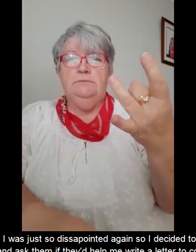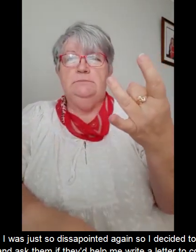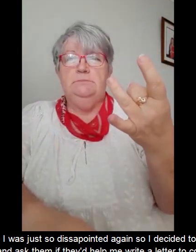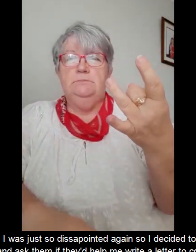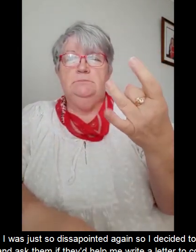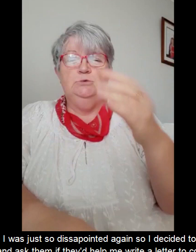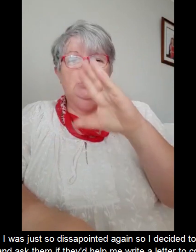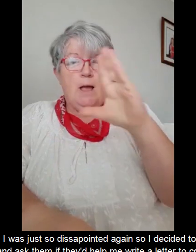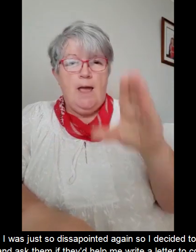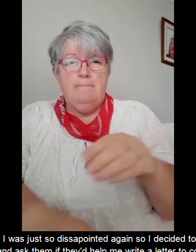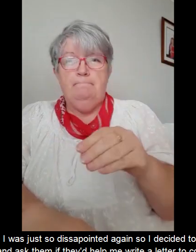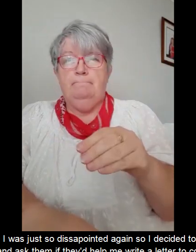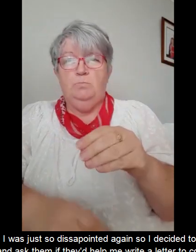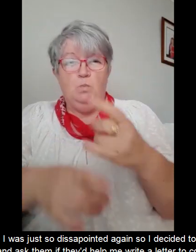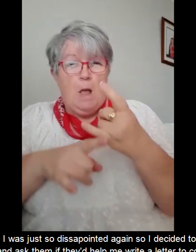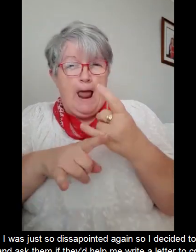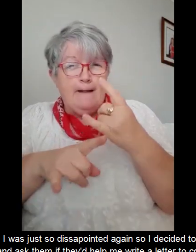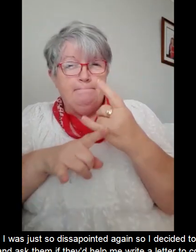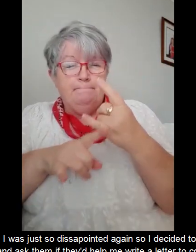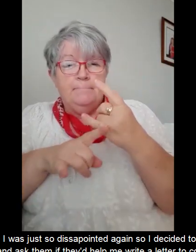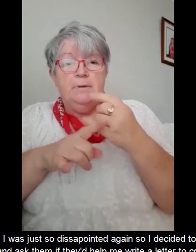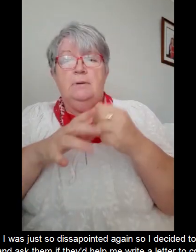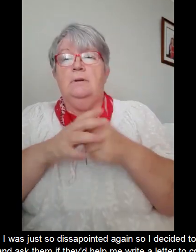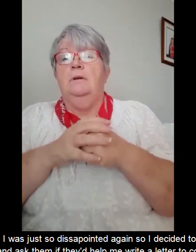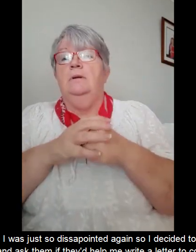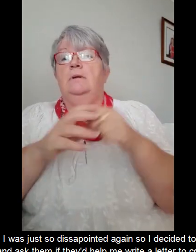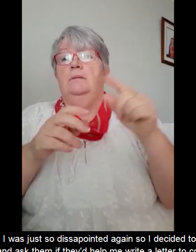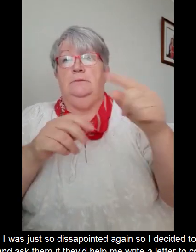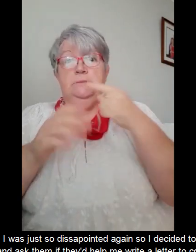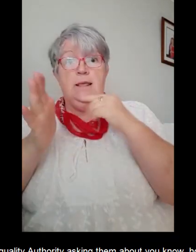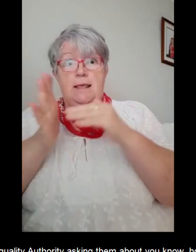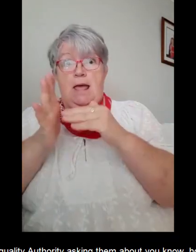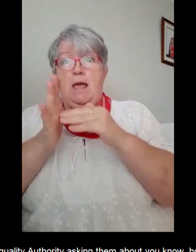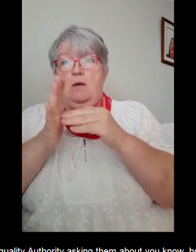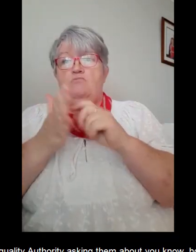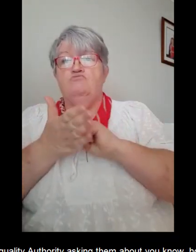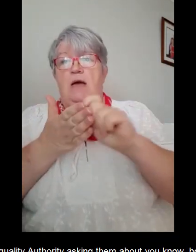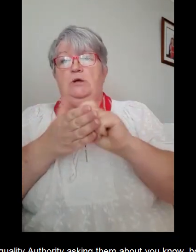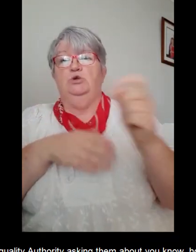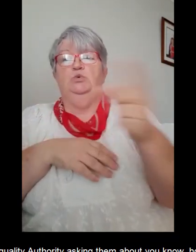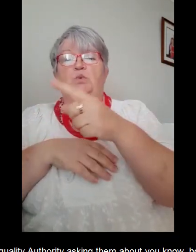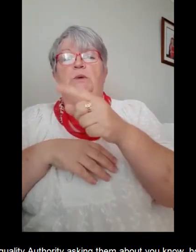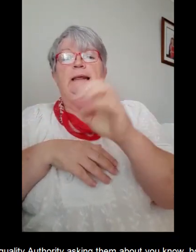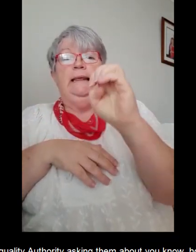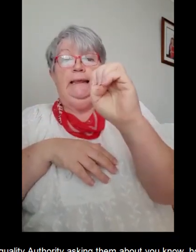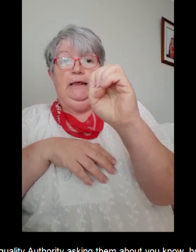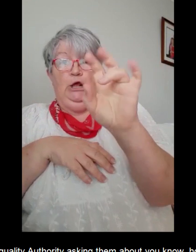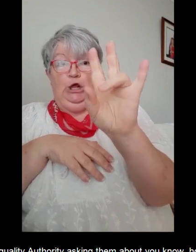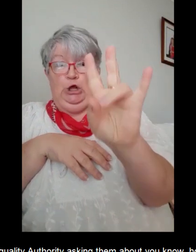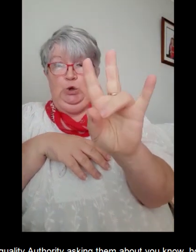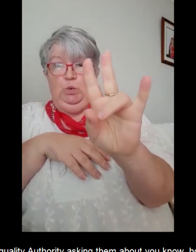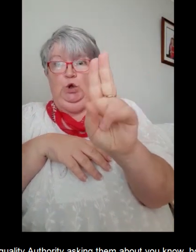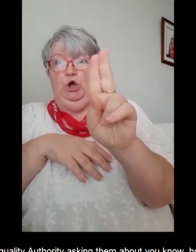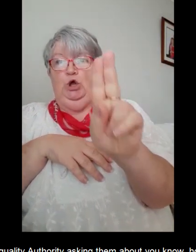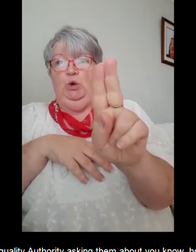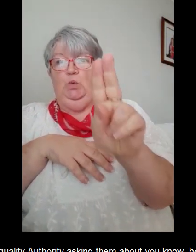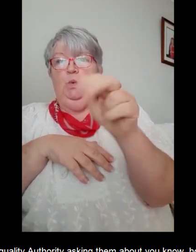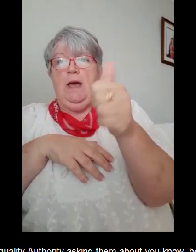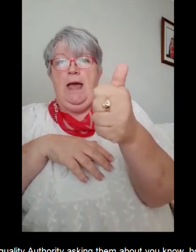them if they would help me write a letter to complain. So we wrote a letter to the Equality Authority asking